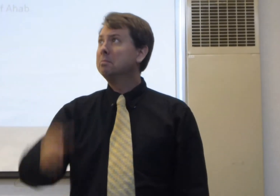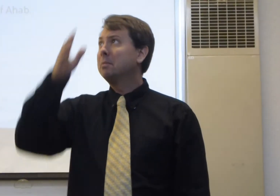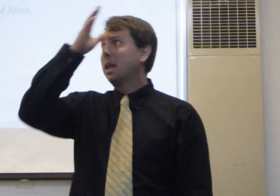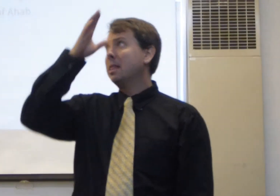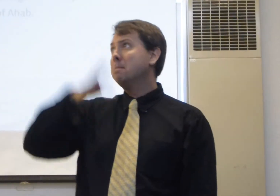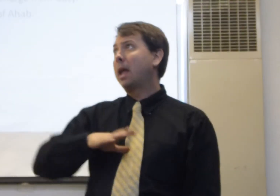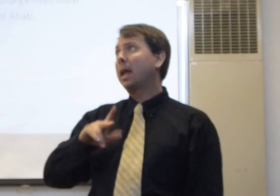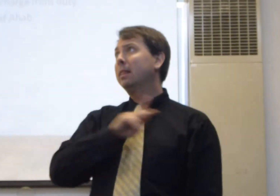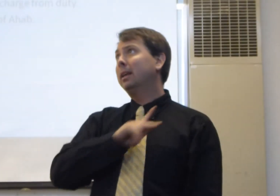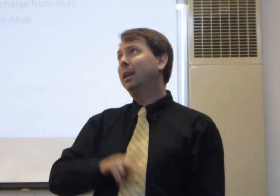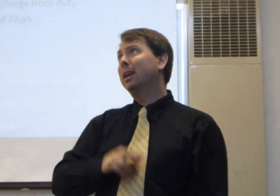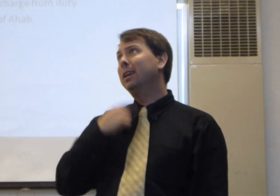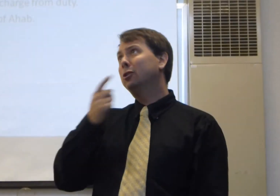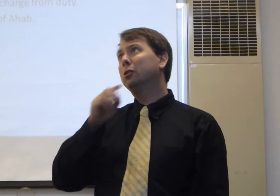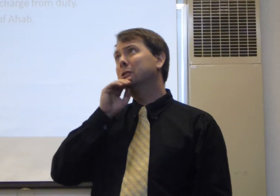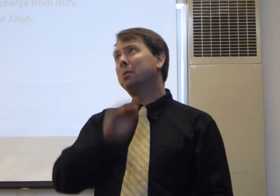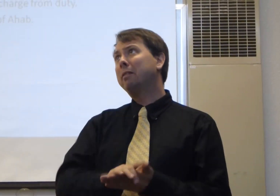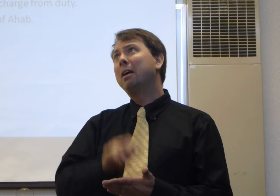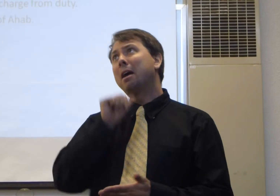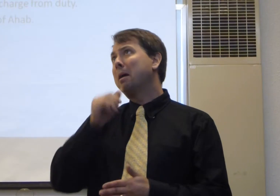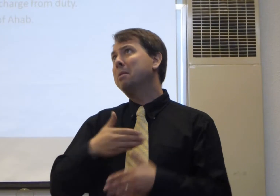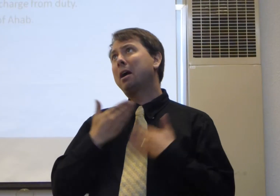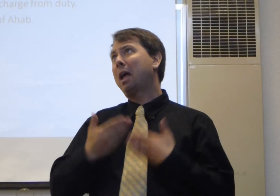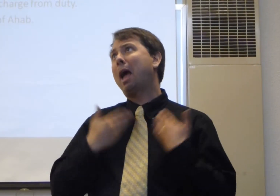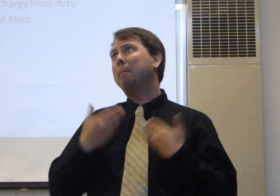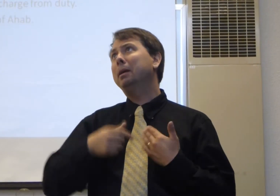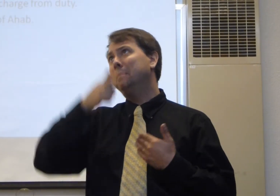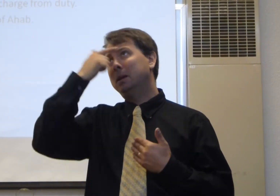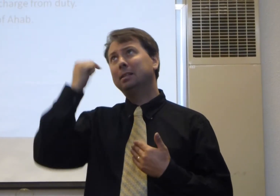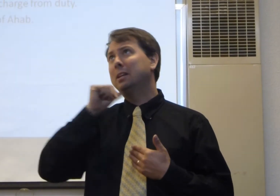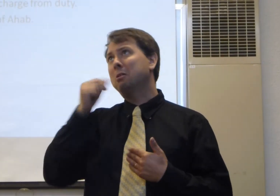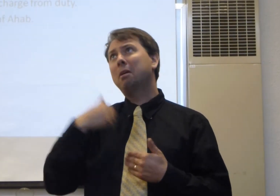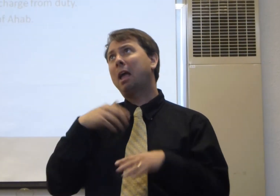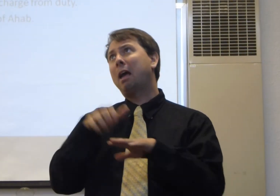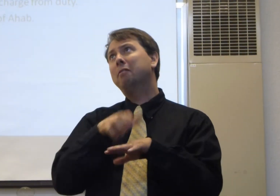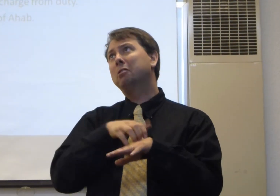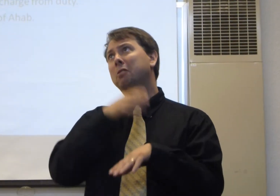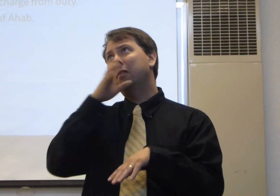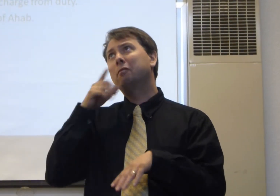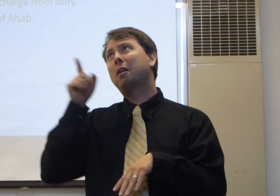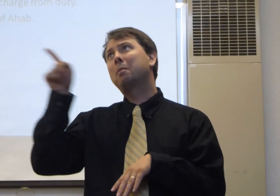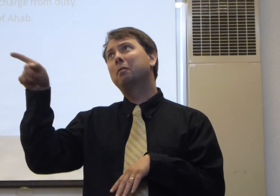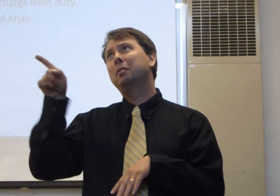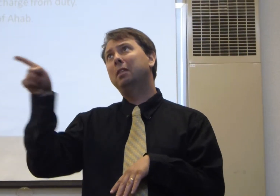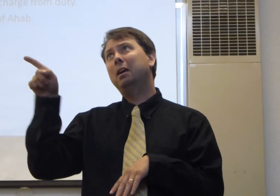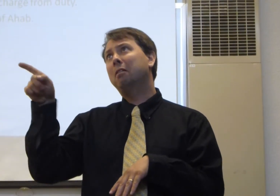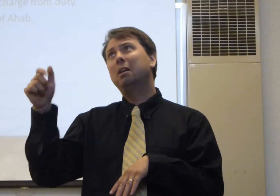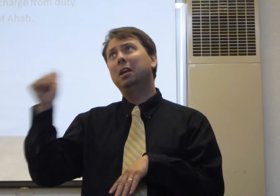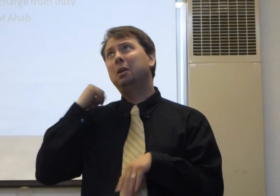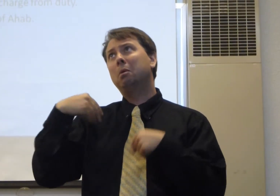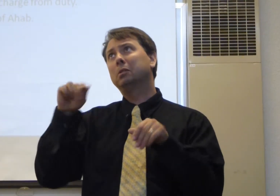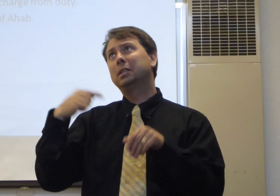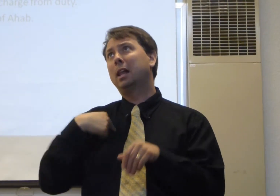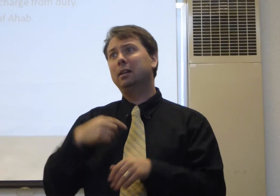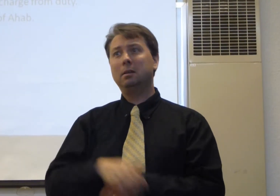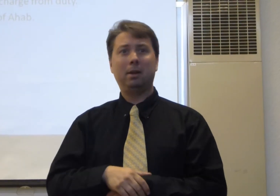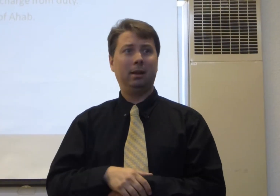And the man, the king, goes away. I'm not happy because I don't have a grape farm over there. He won't sell it to me.